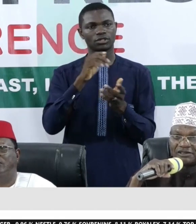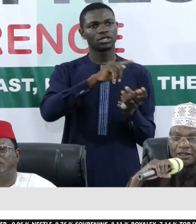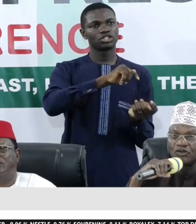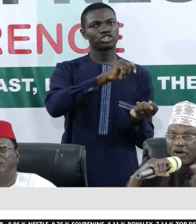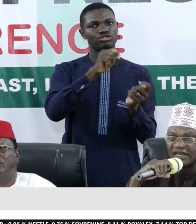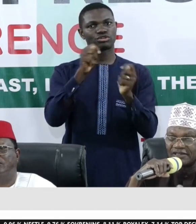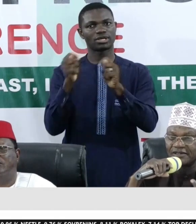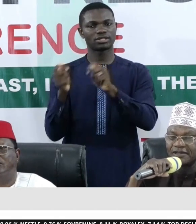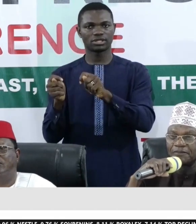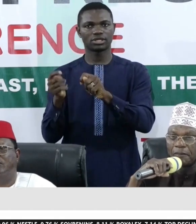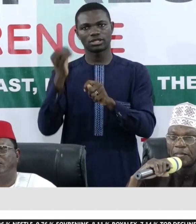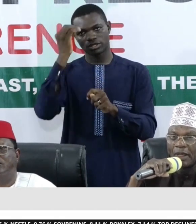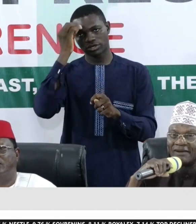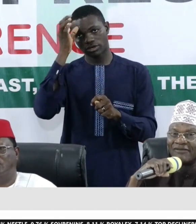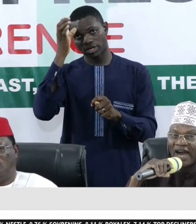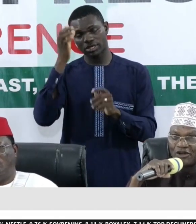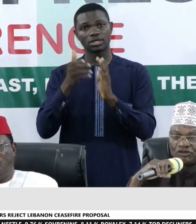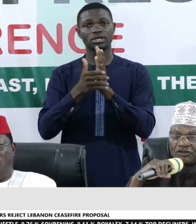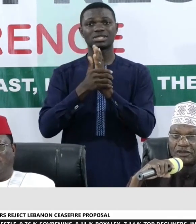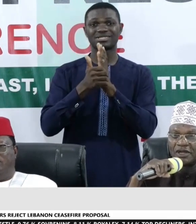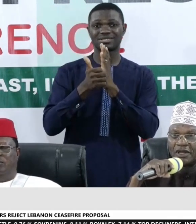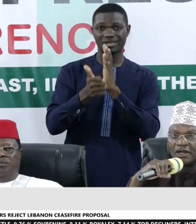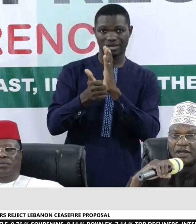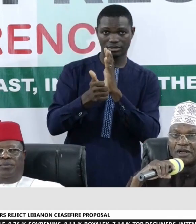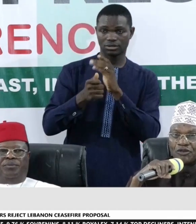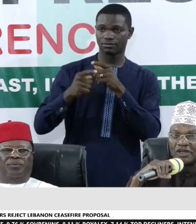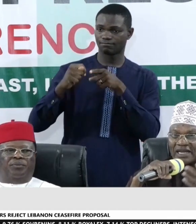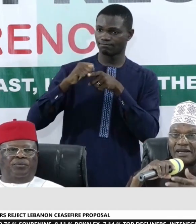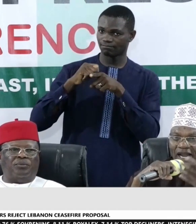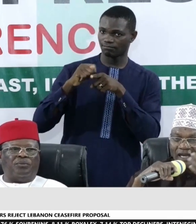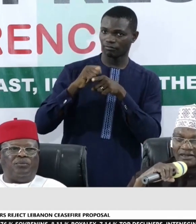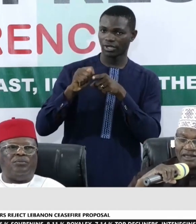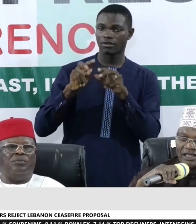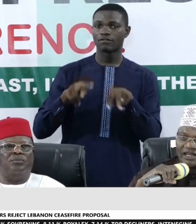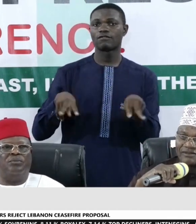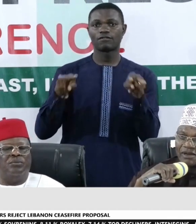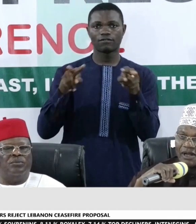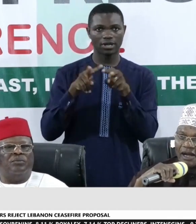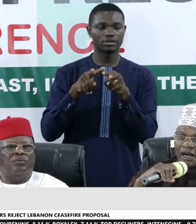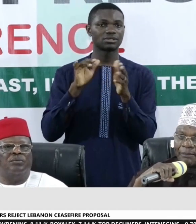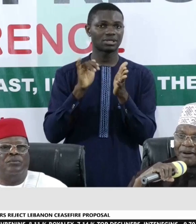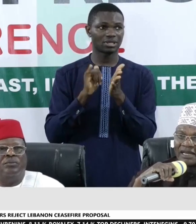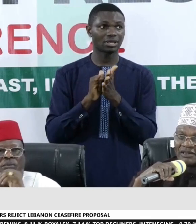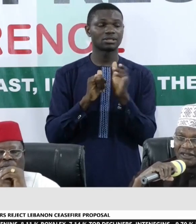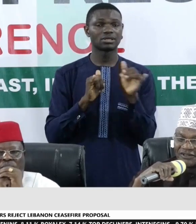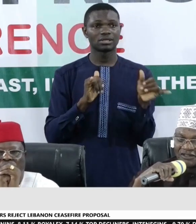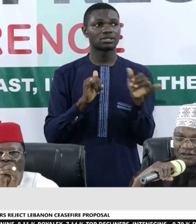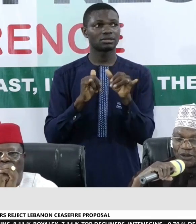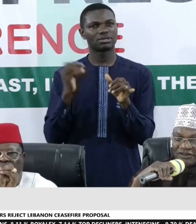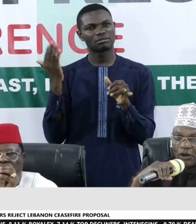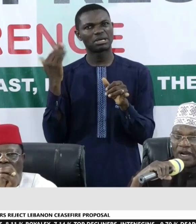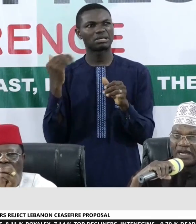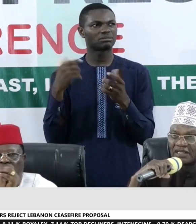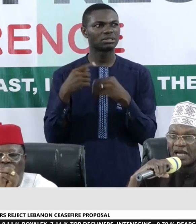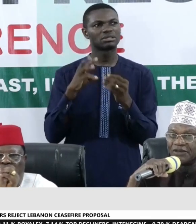skills, traits, and values, so that like in the years past, in the 60s,